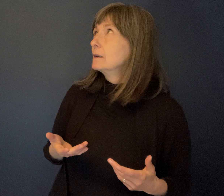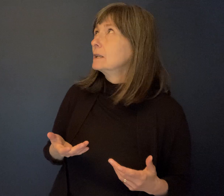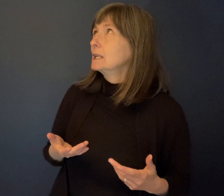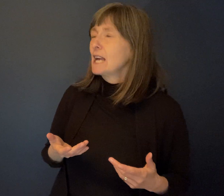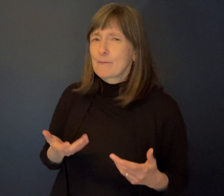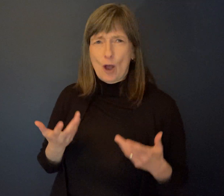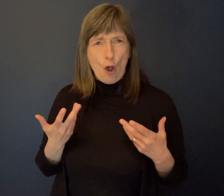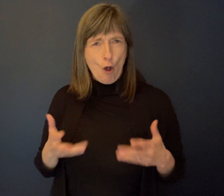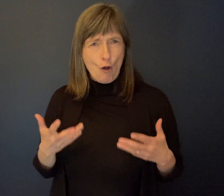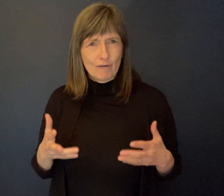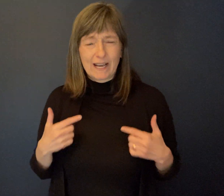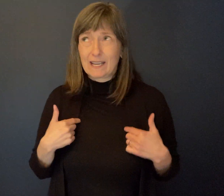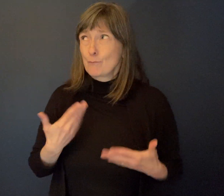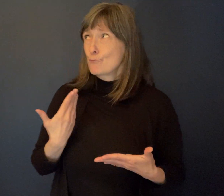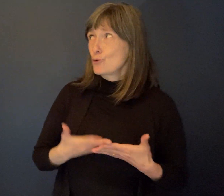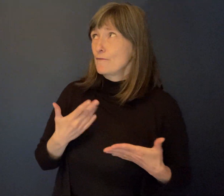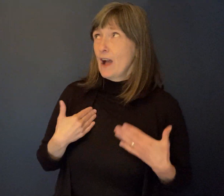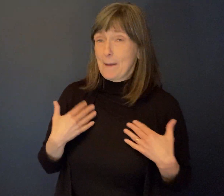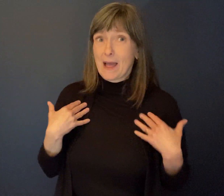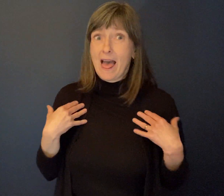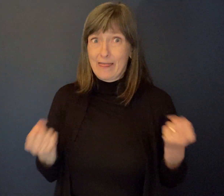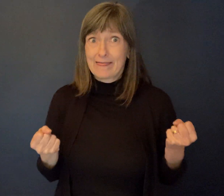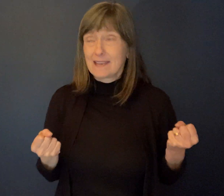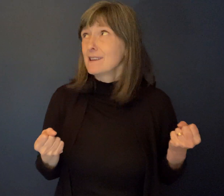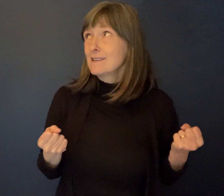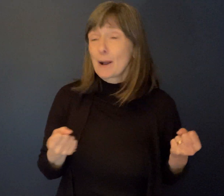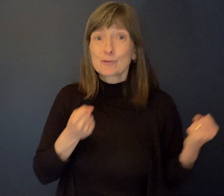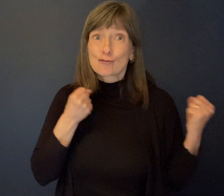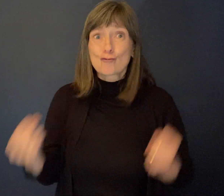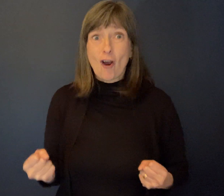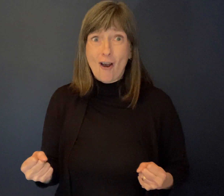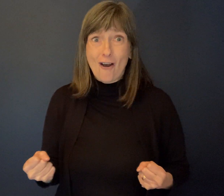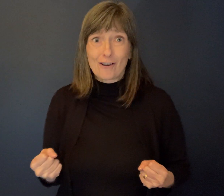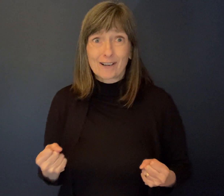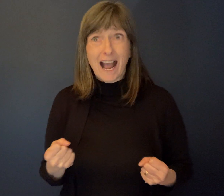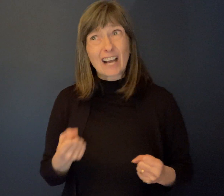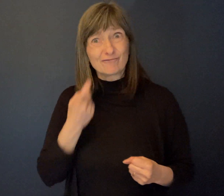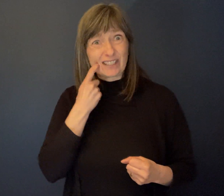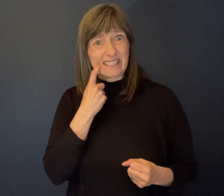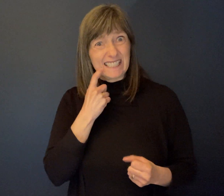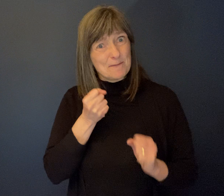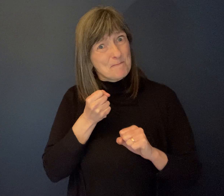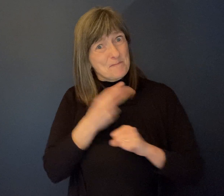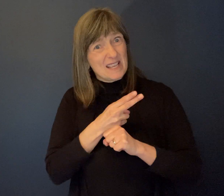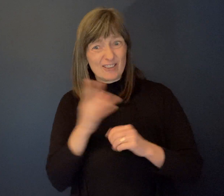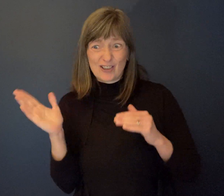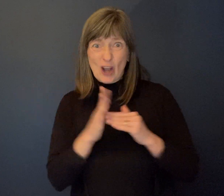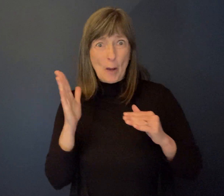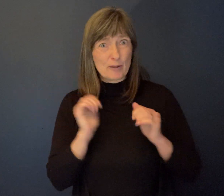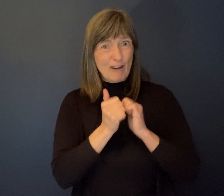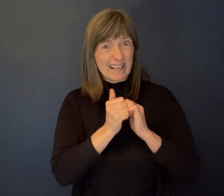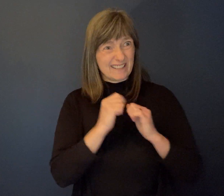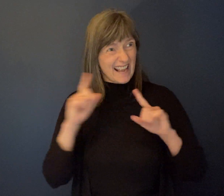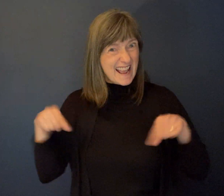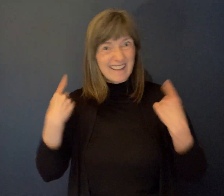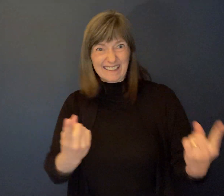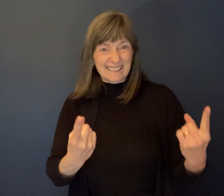I really was very well, very fit and, uh, very eager to compete and, uh, and successful at it. But she stopped, still saw